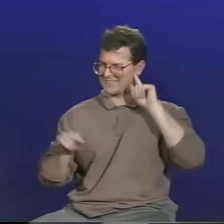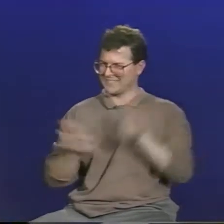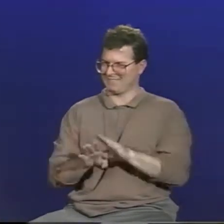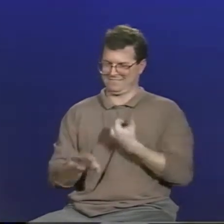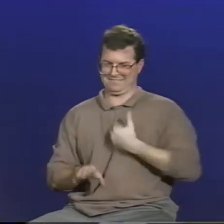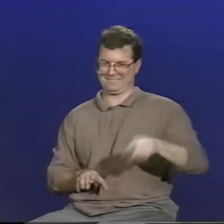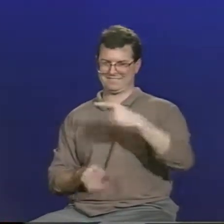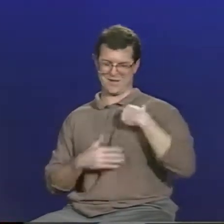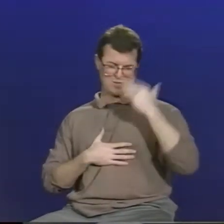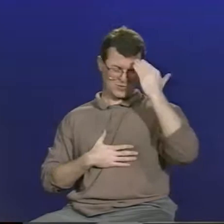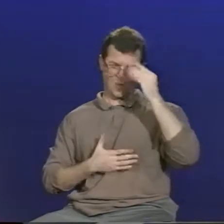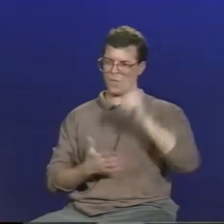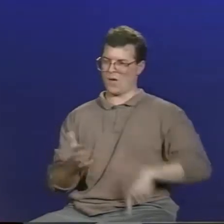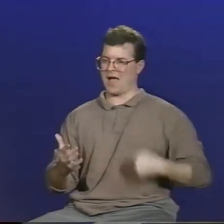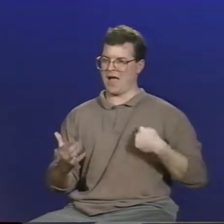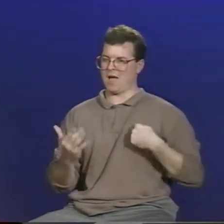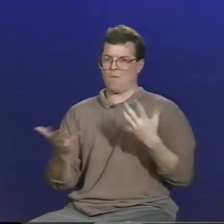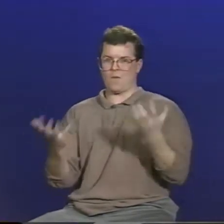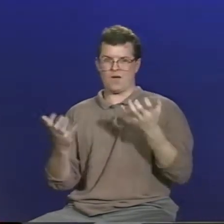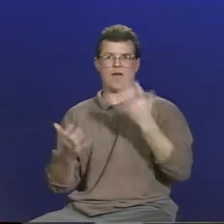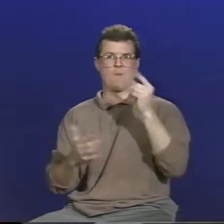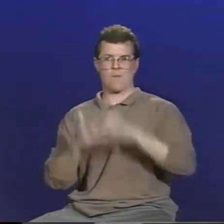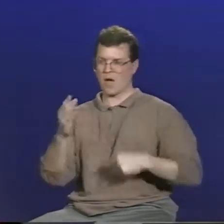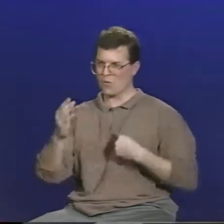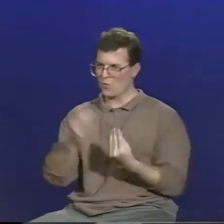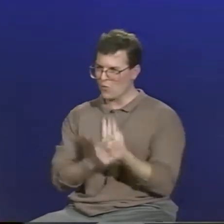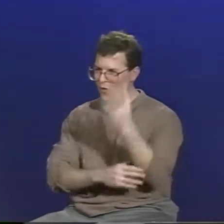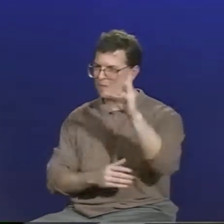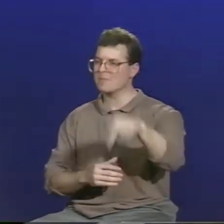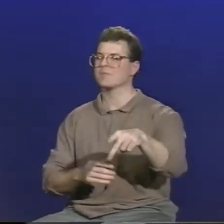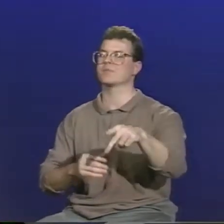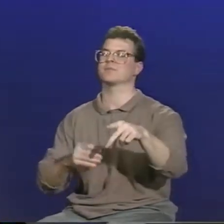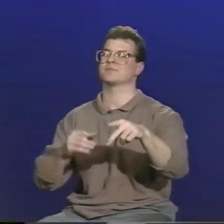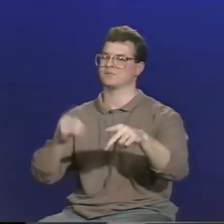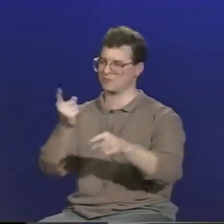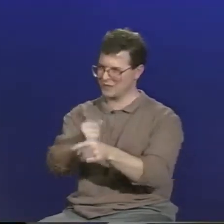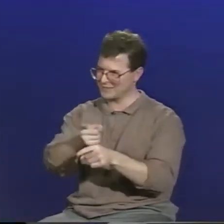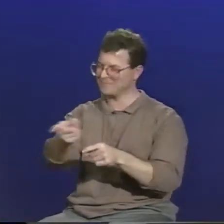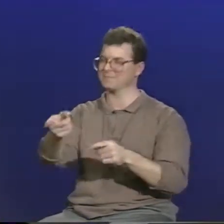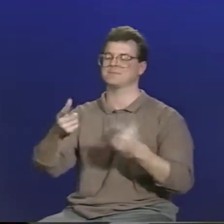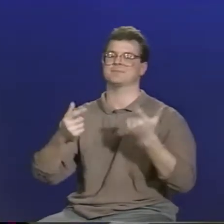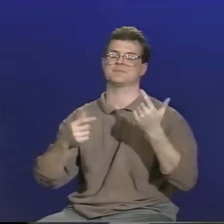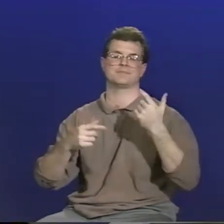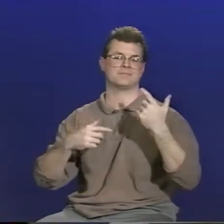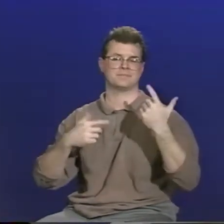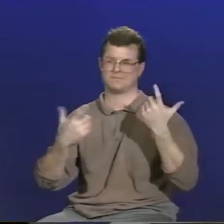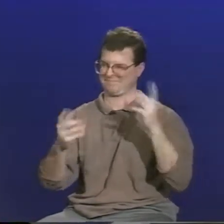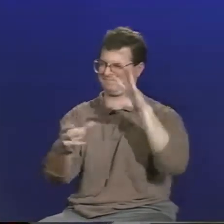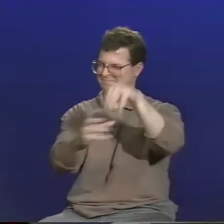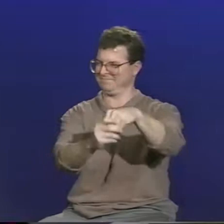business and other careers, not into education. I'm an example of this. But we need to see more and more deaf people going back into education.